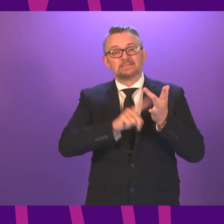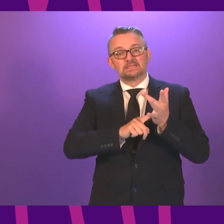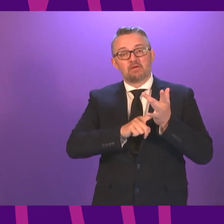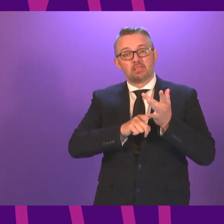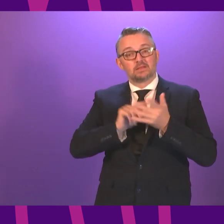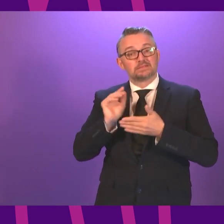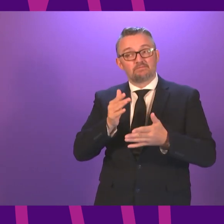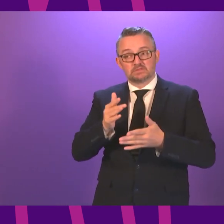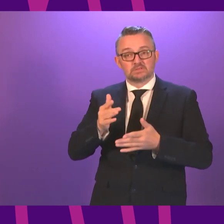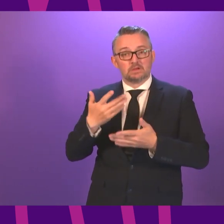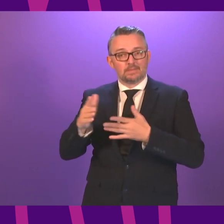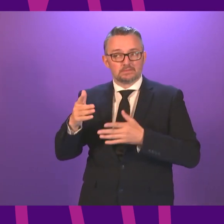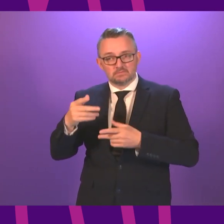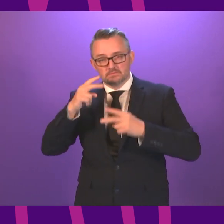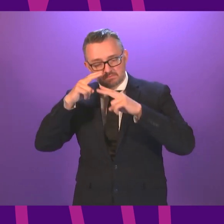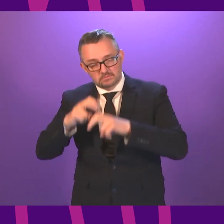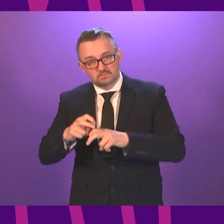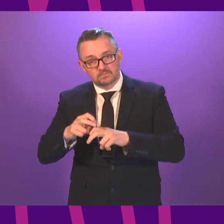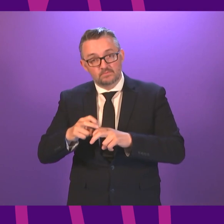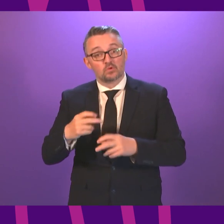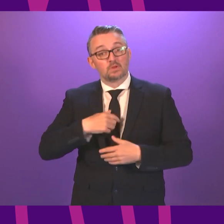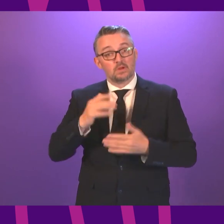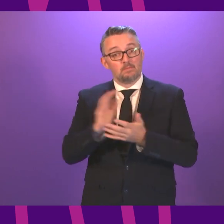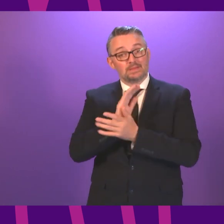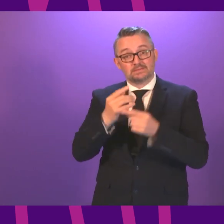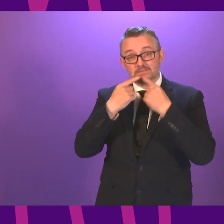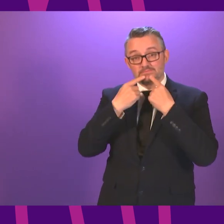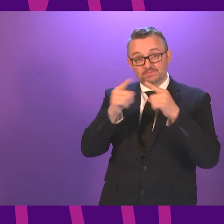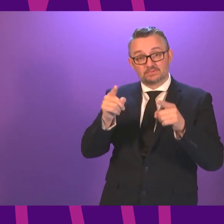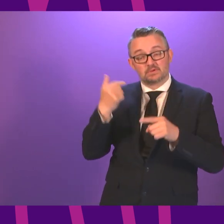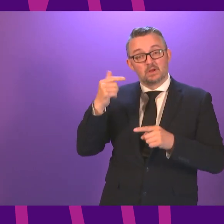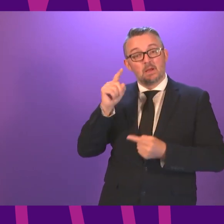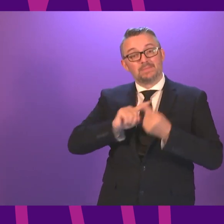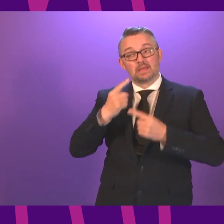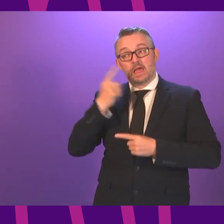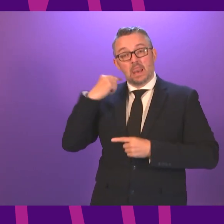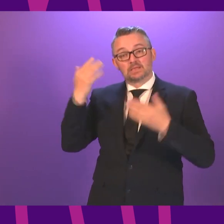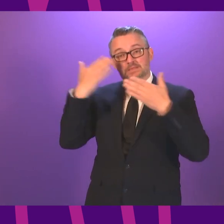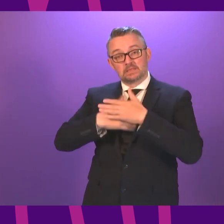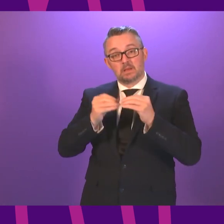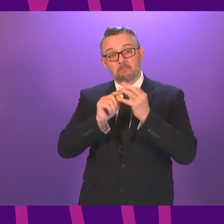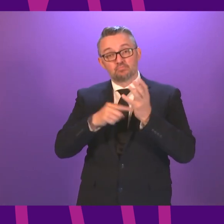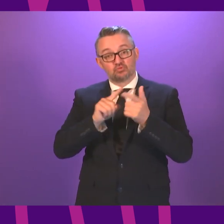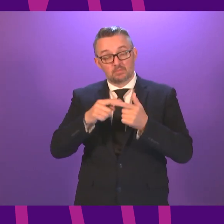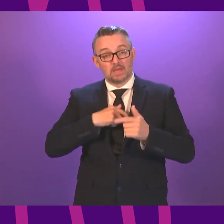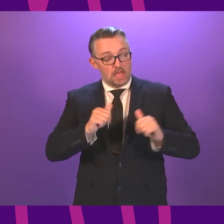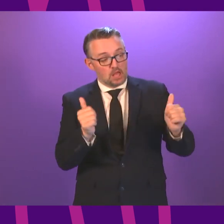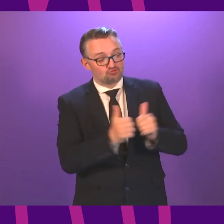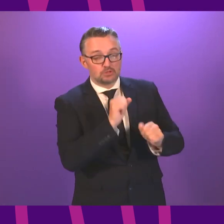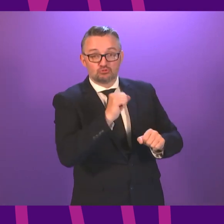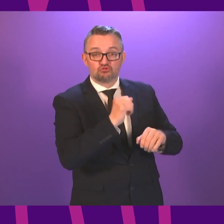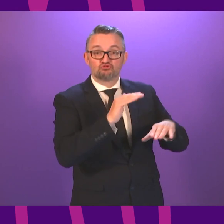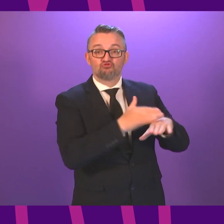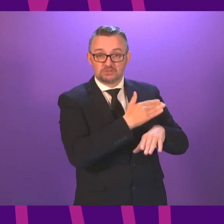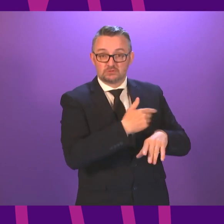direction. Presiding officer, am pleased to advise Parliament that, at a meeting in Butte House last night, I agreed with the Scottish Green Party